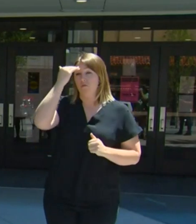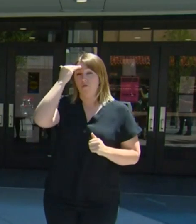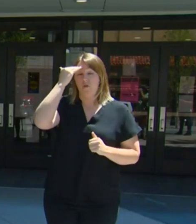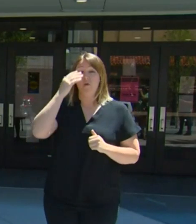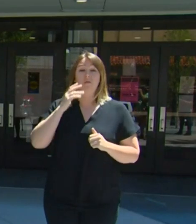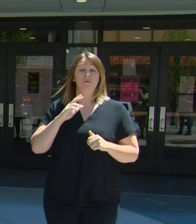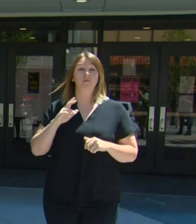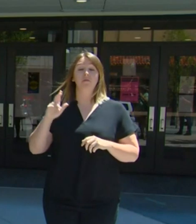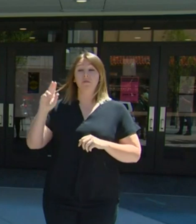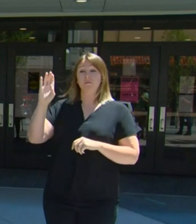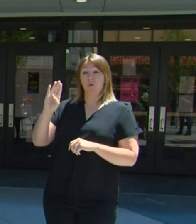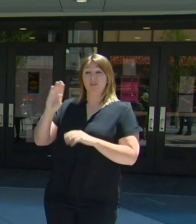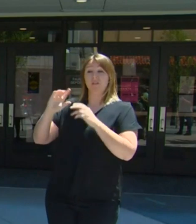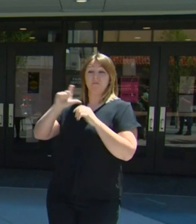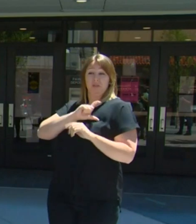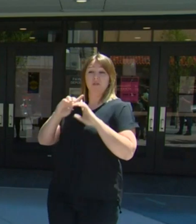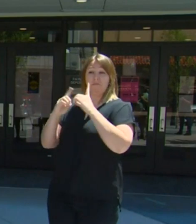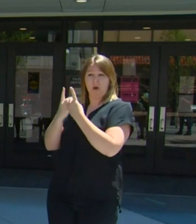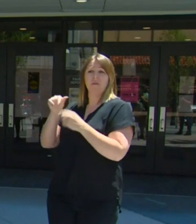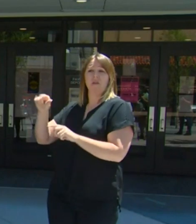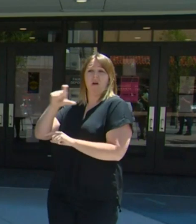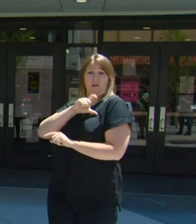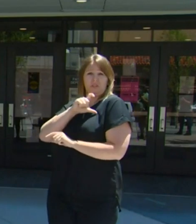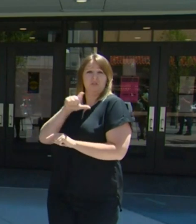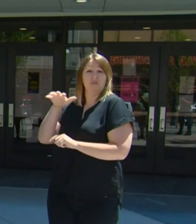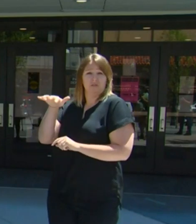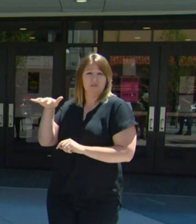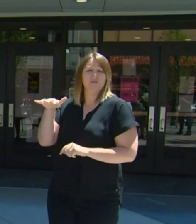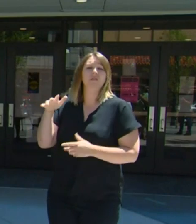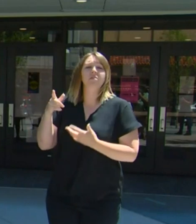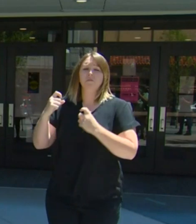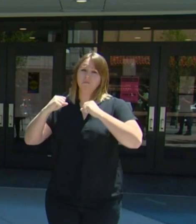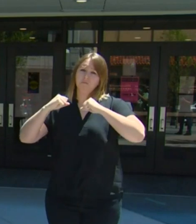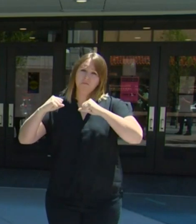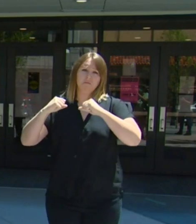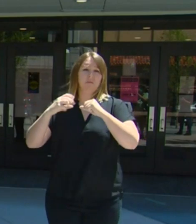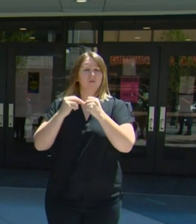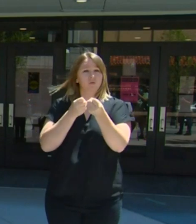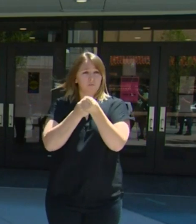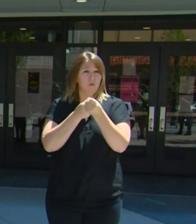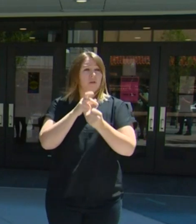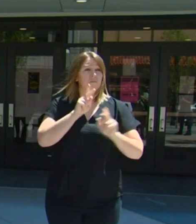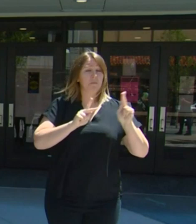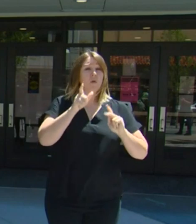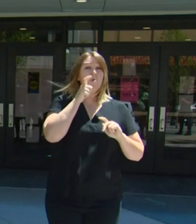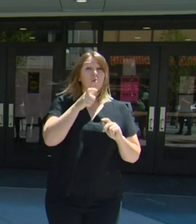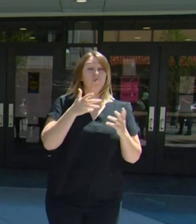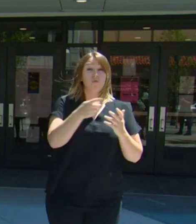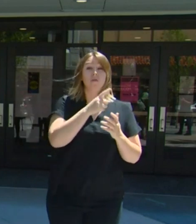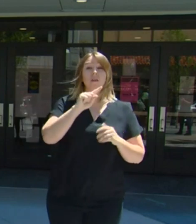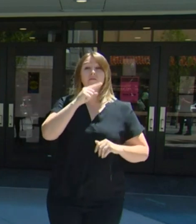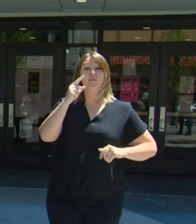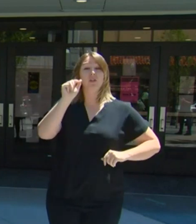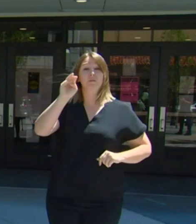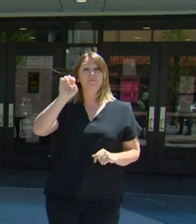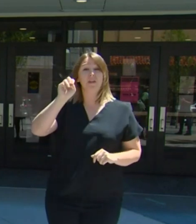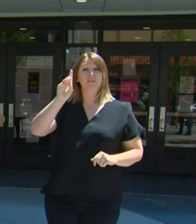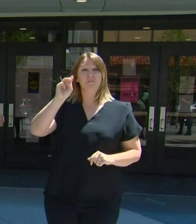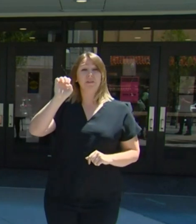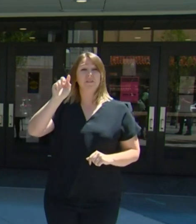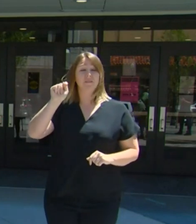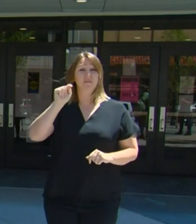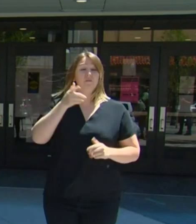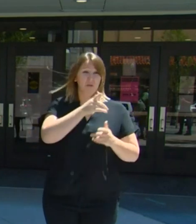Department have been protecting and supporting those exercising their First Amendment rights here on the streets of Boise for